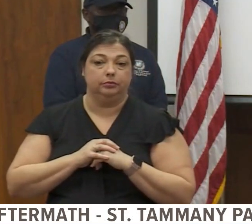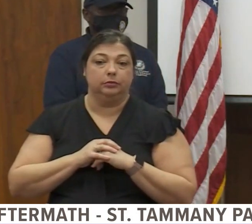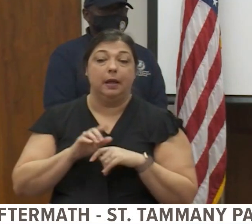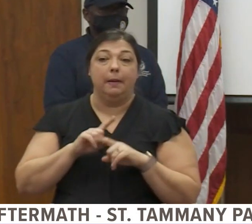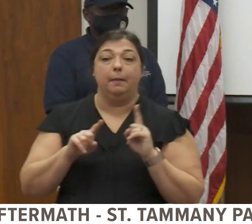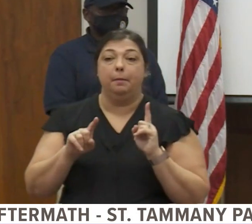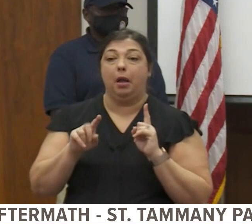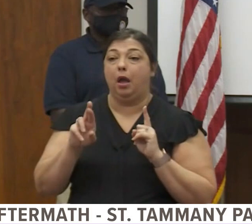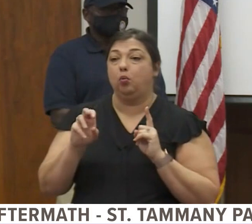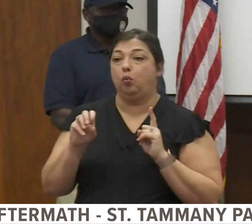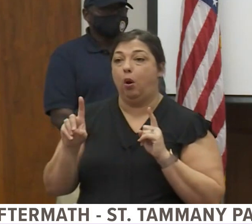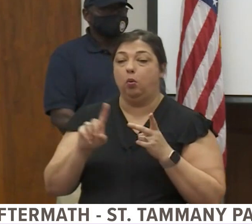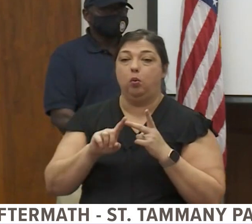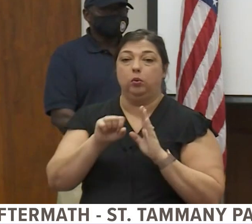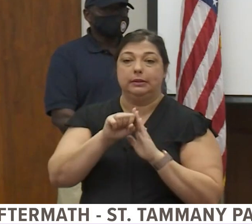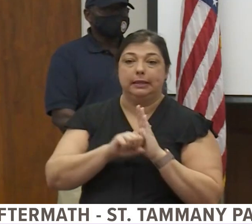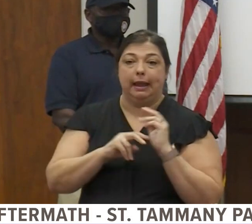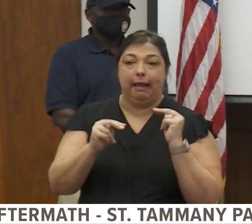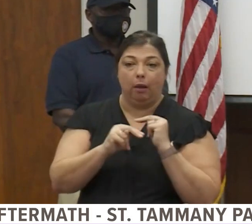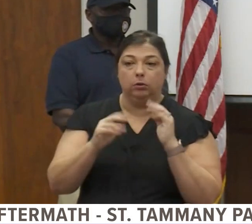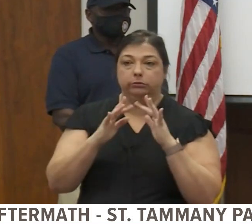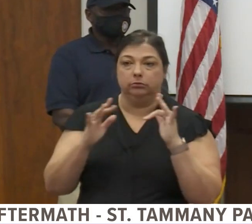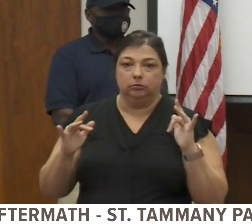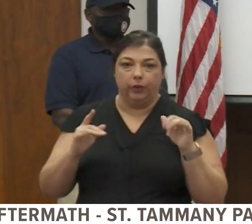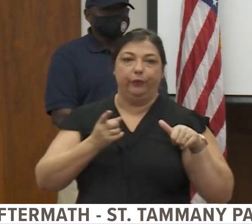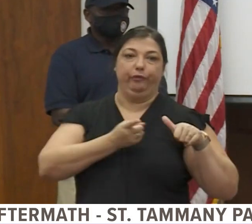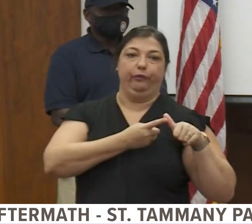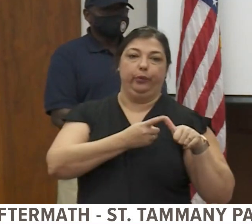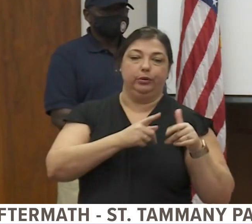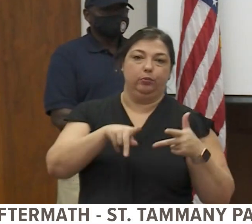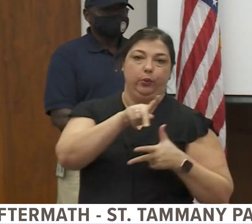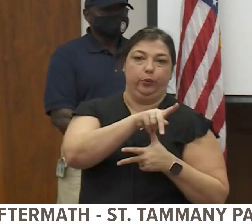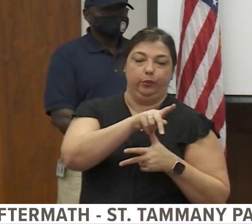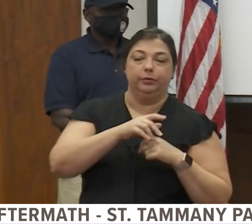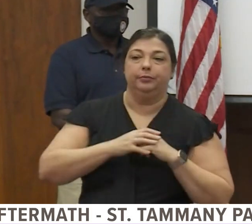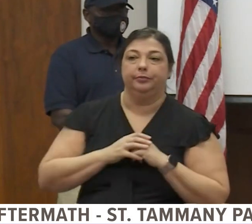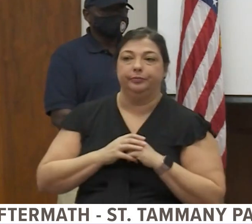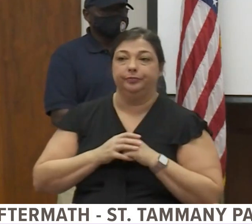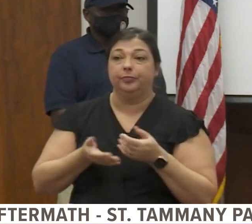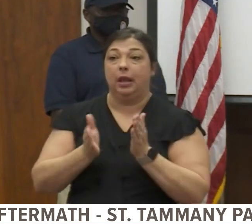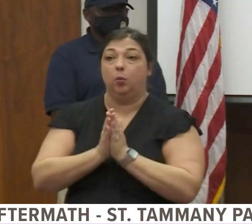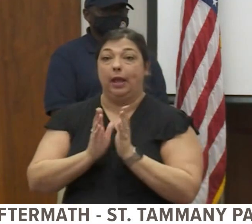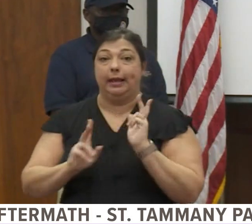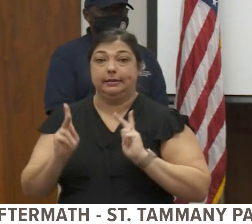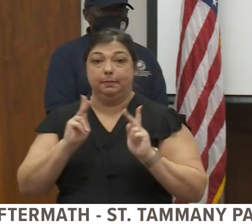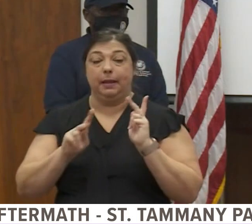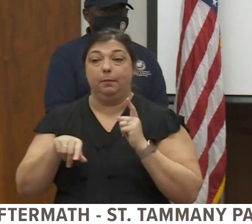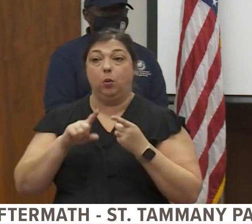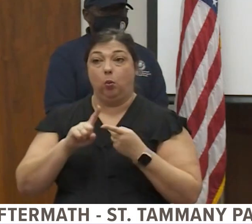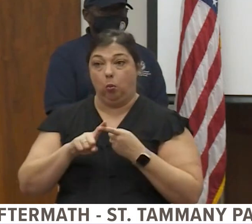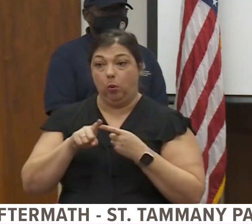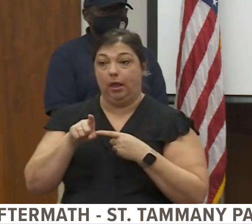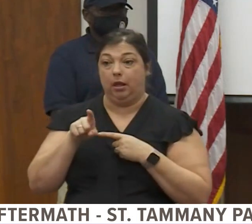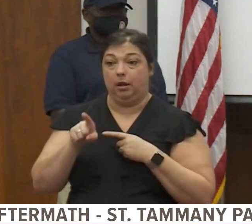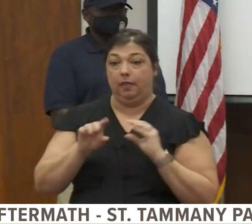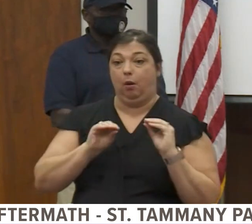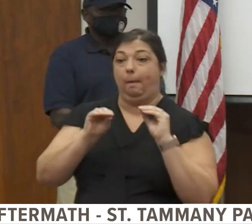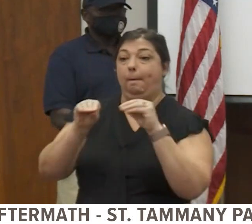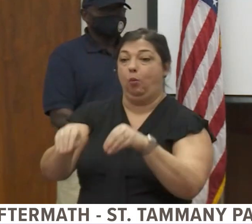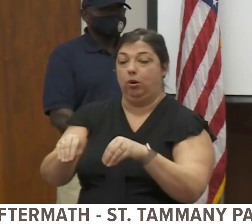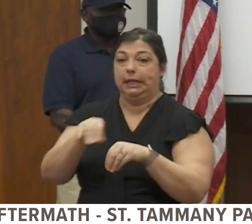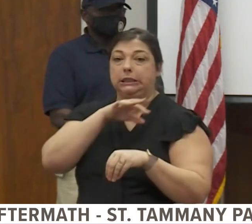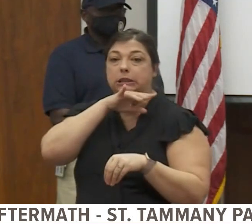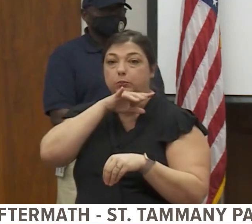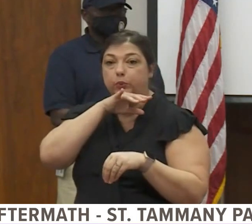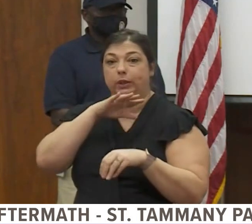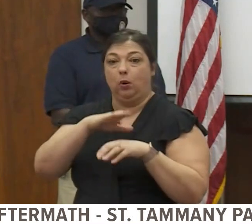roadways will take place first. And of course, we ask our citizens when they are placed in debris curbside